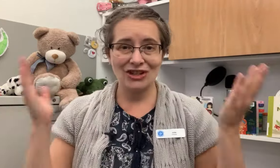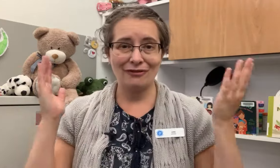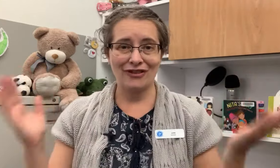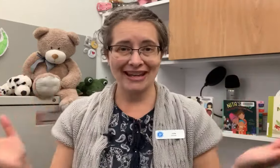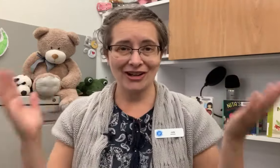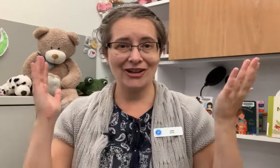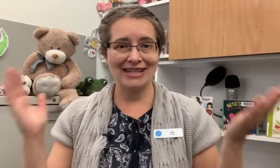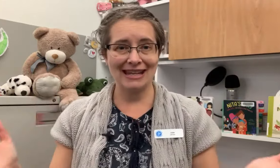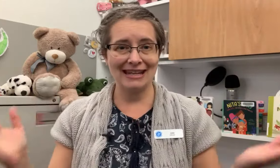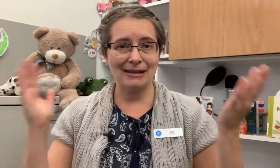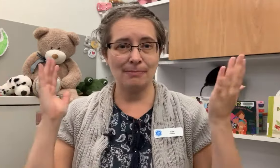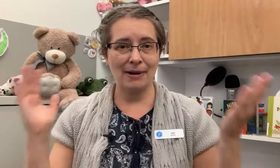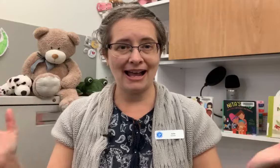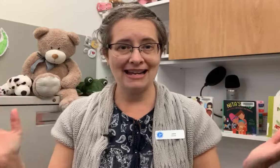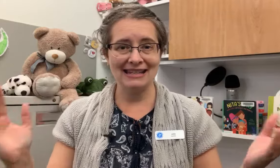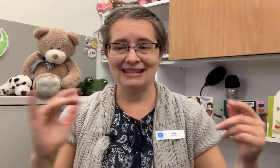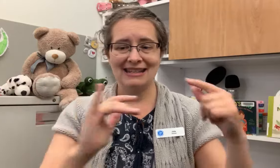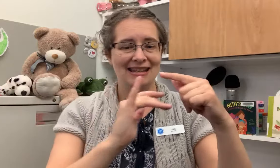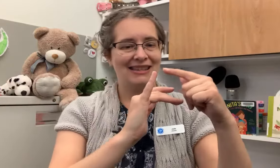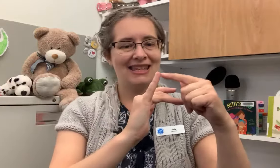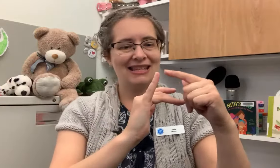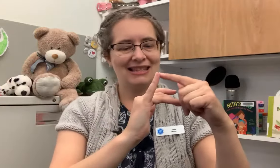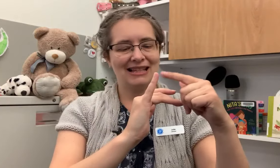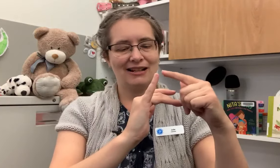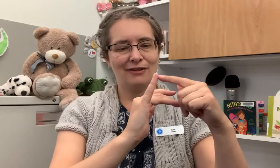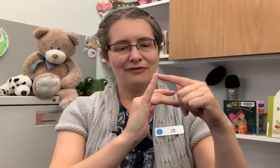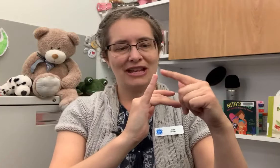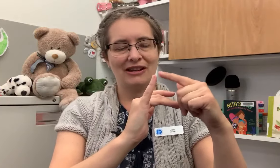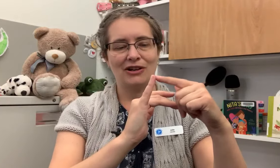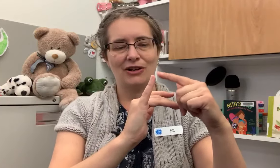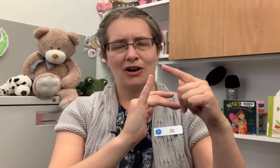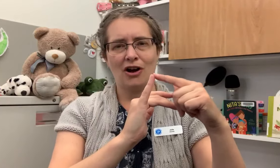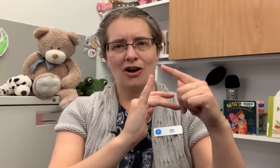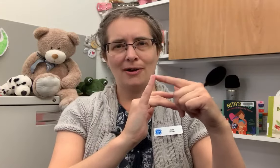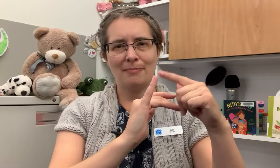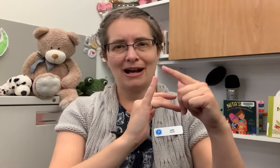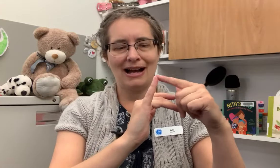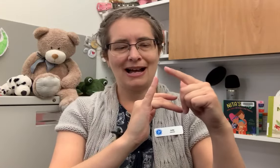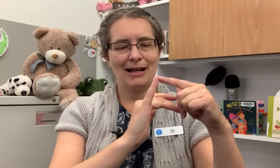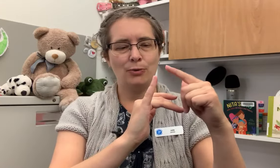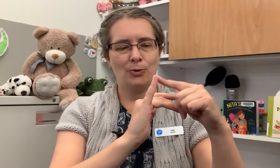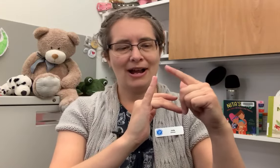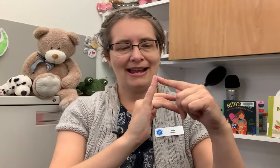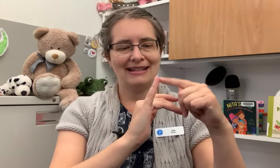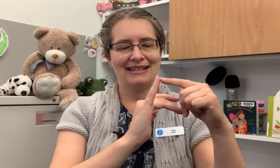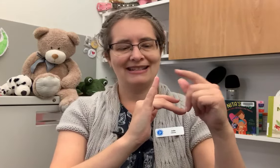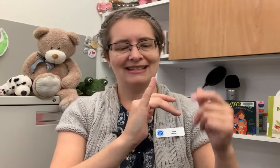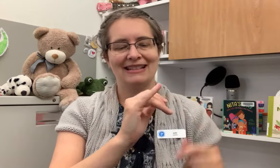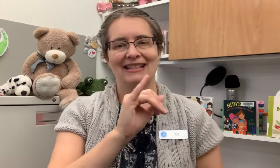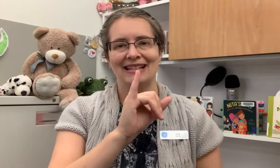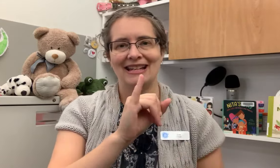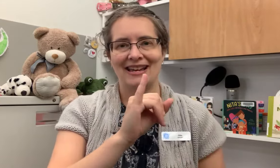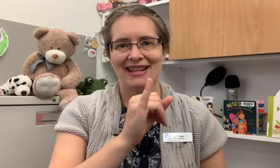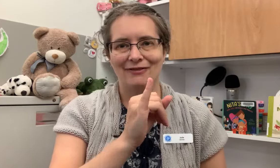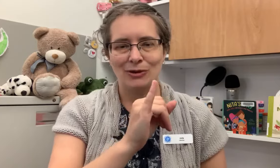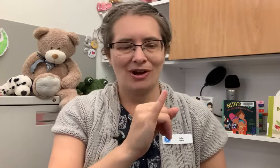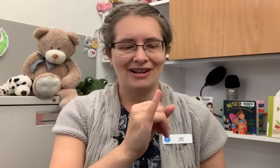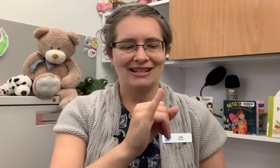finger did it bite? This little finger on my right. And then if you want,